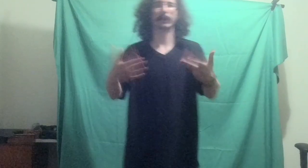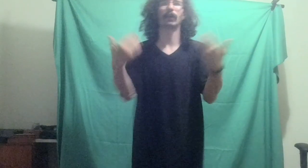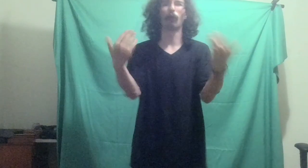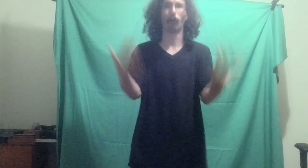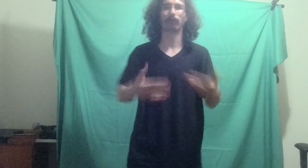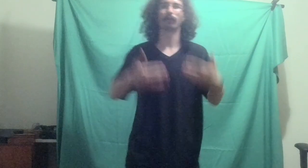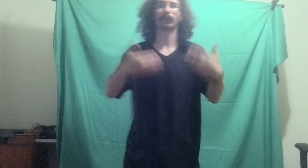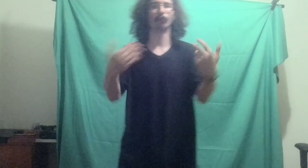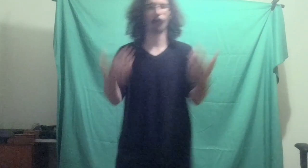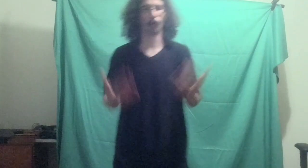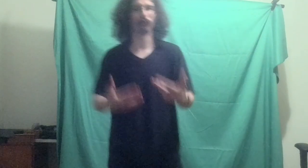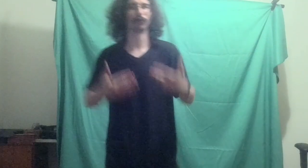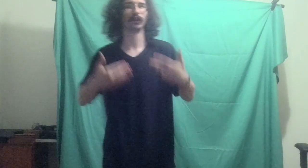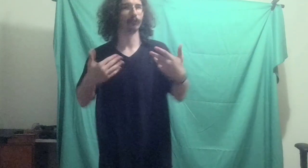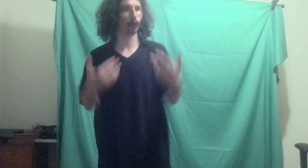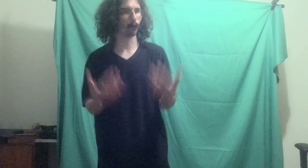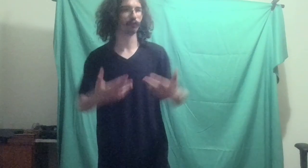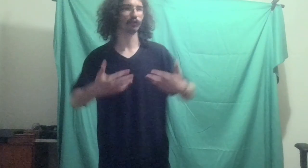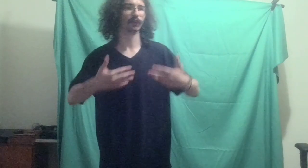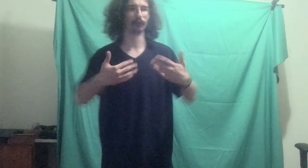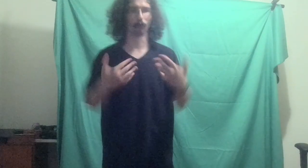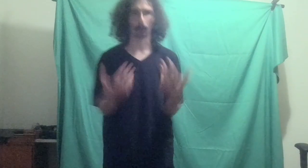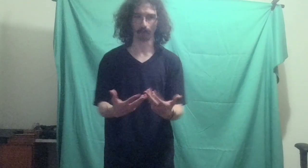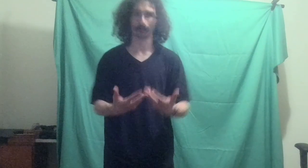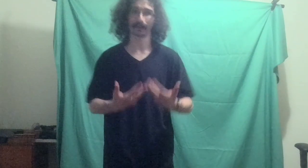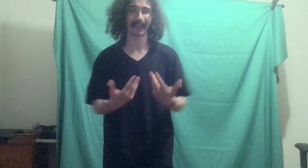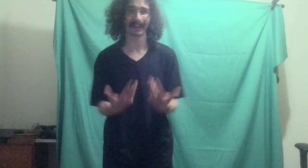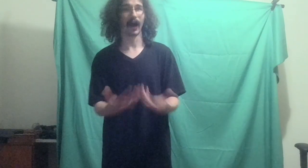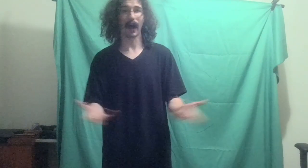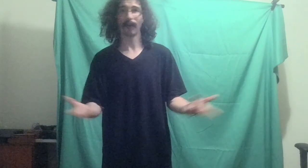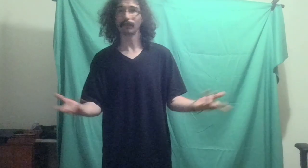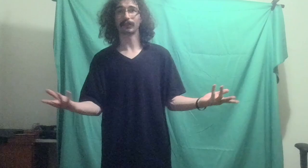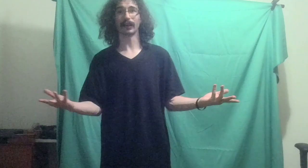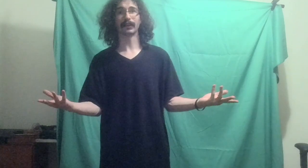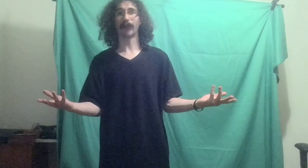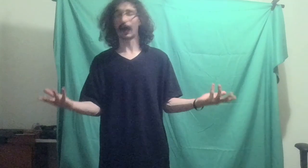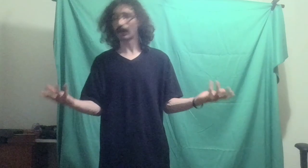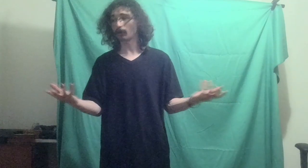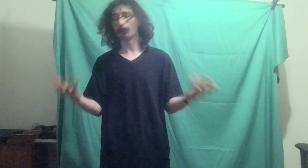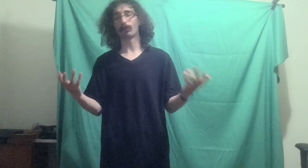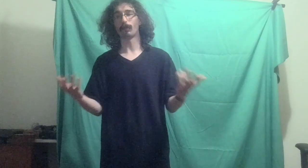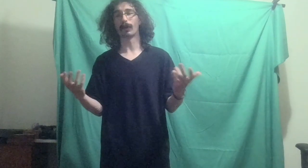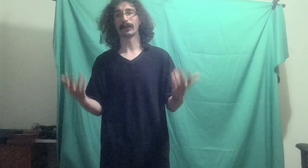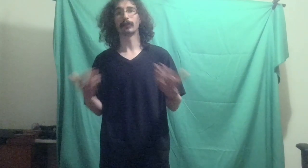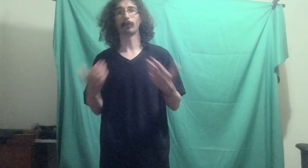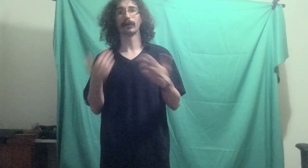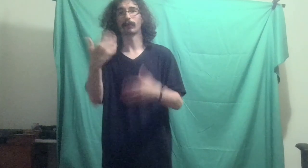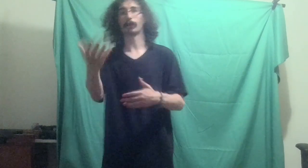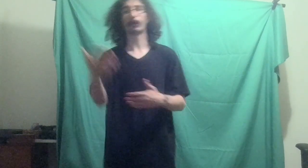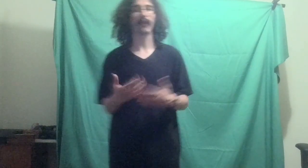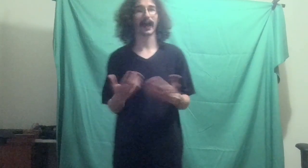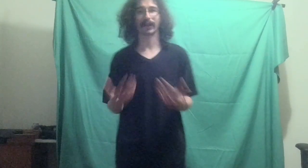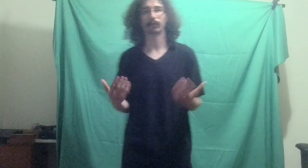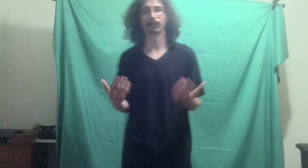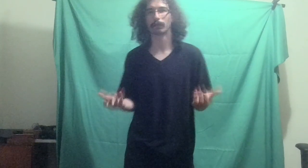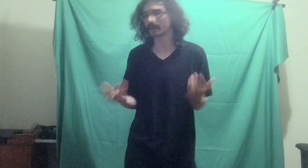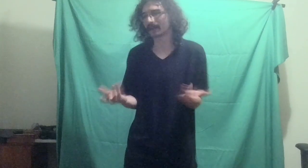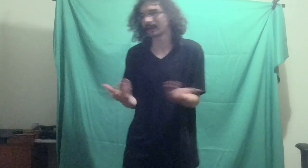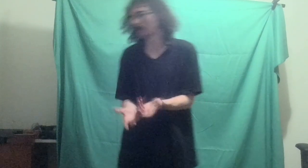over and over and over and over again, I've decided I don't want to keep wasting my breath asking people to hang out anymore